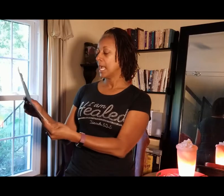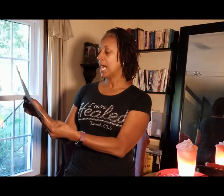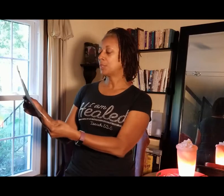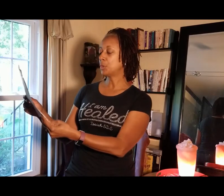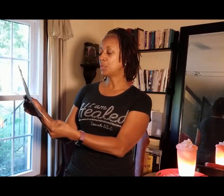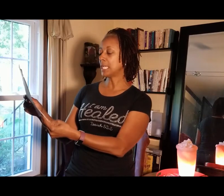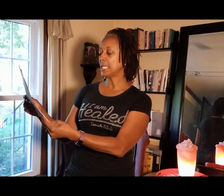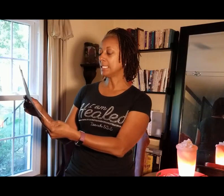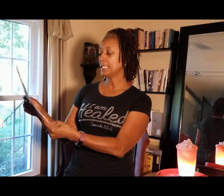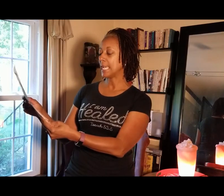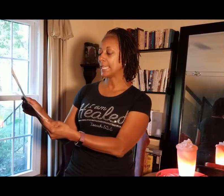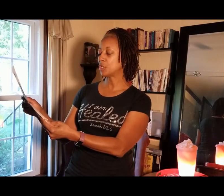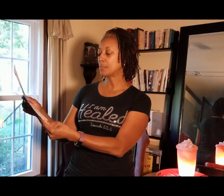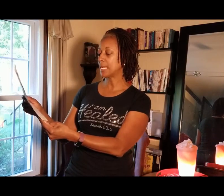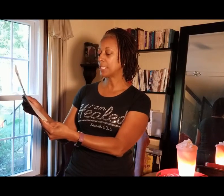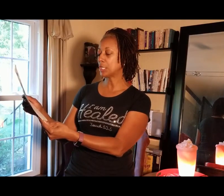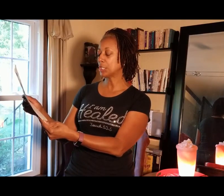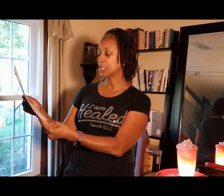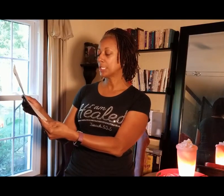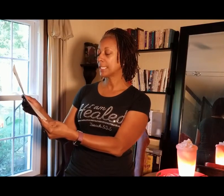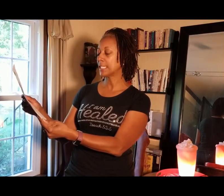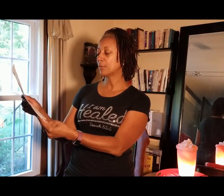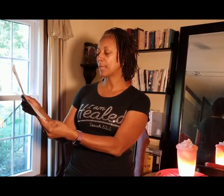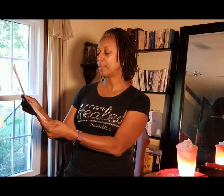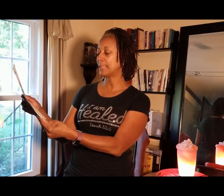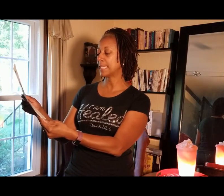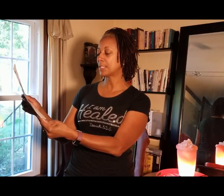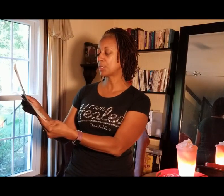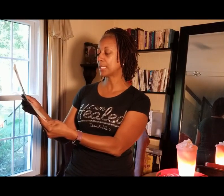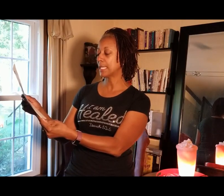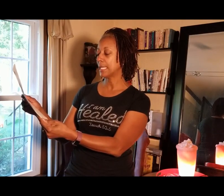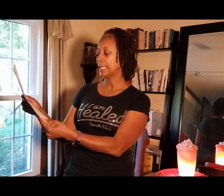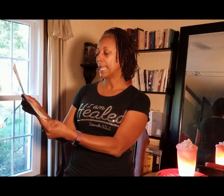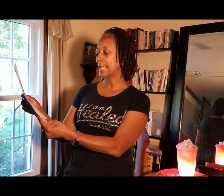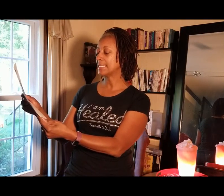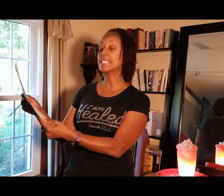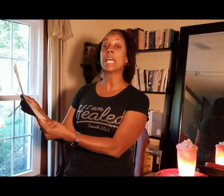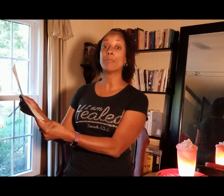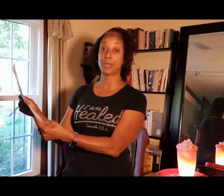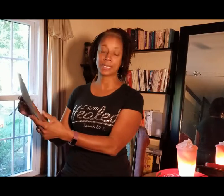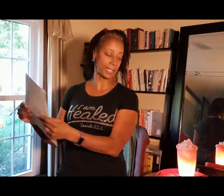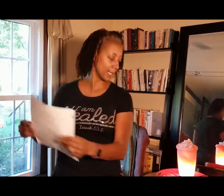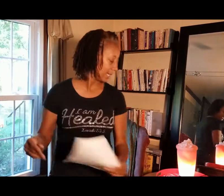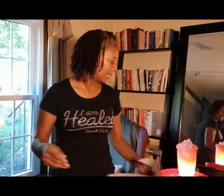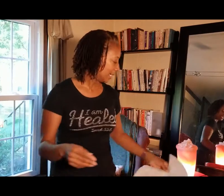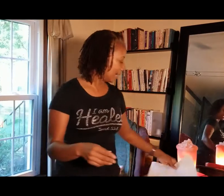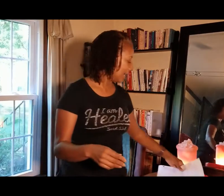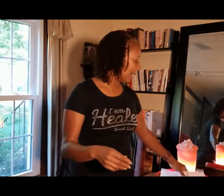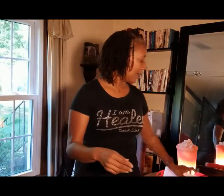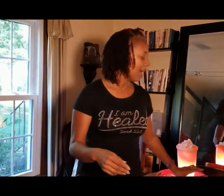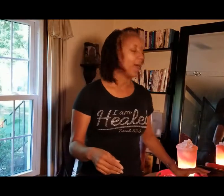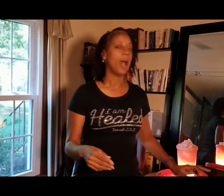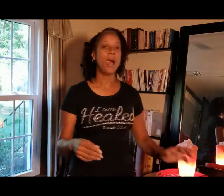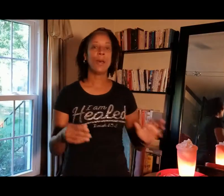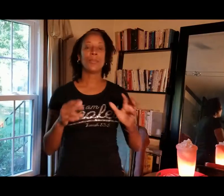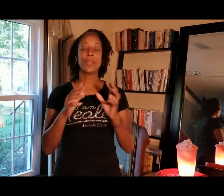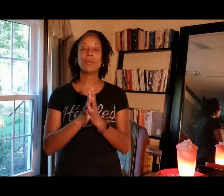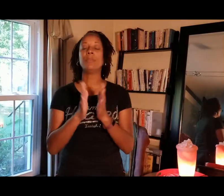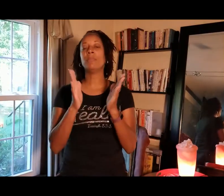Hattusa, Asia minor, the Arabian desert, and Cyprus. Uh, there will be,